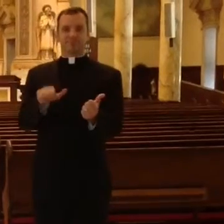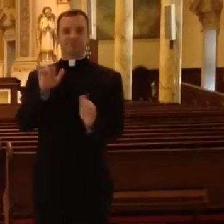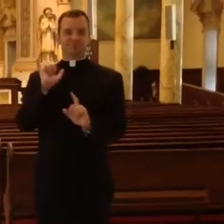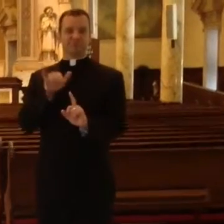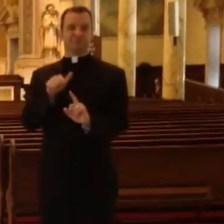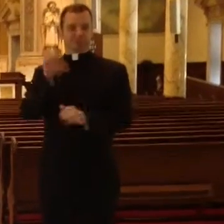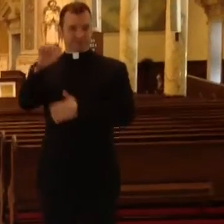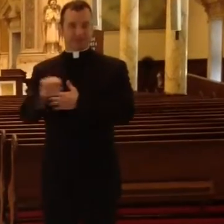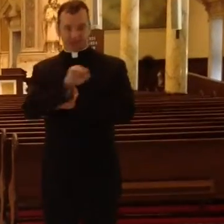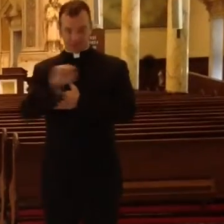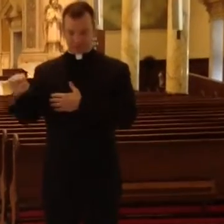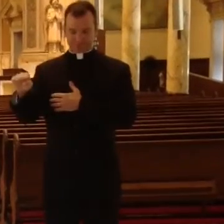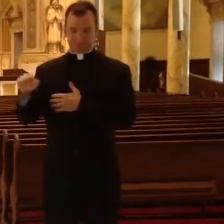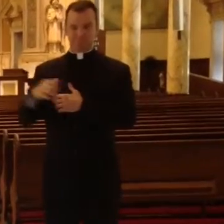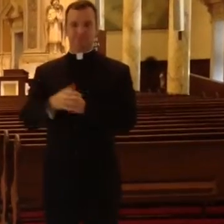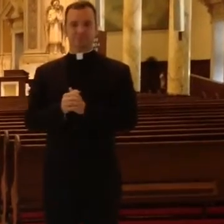The Sacrament of Baptism